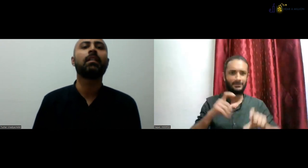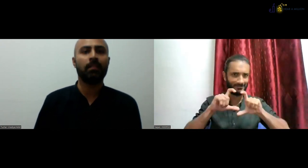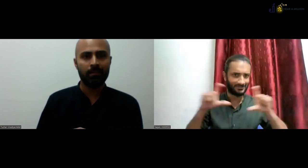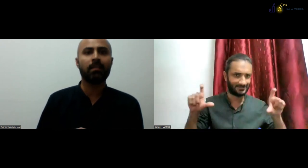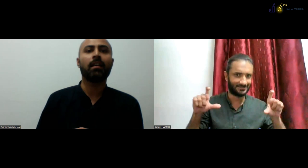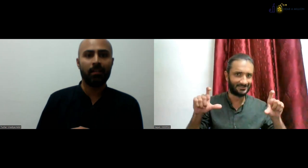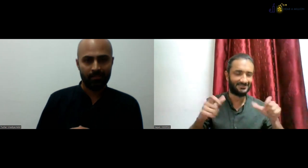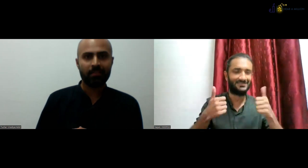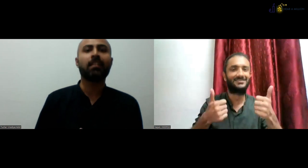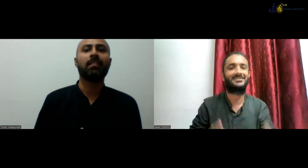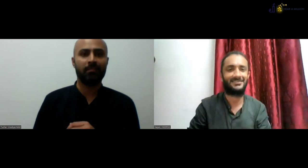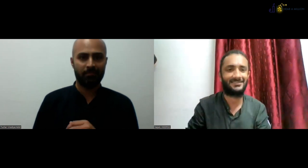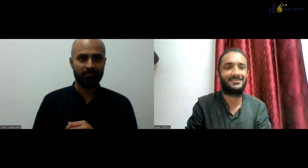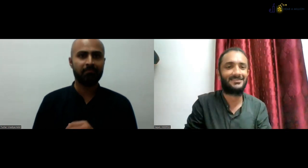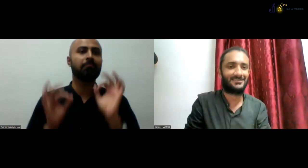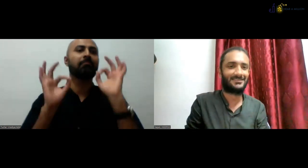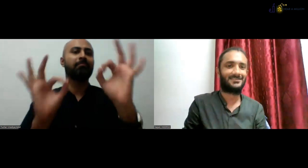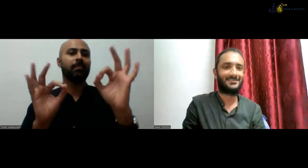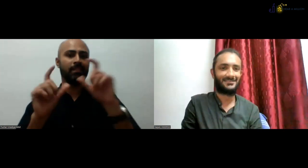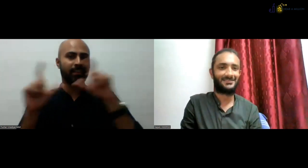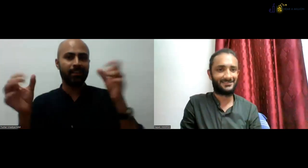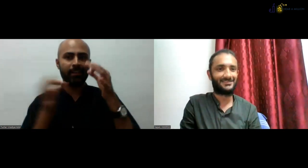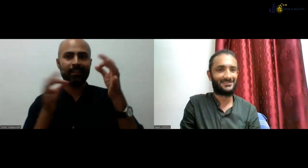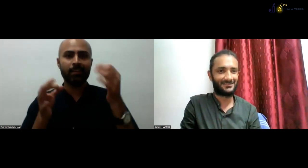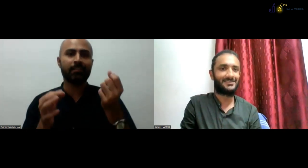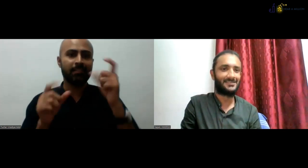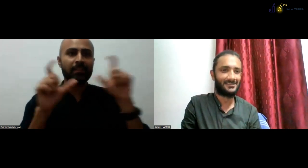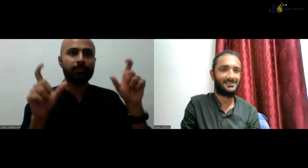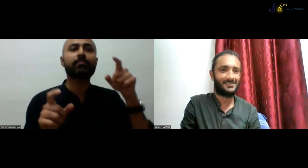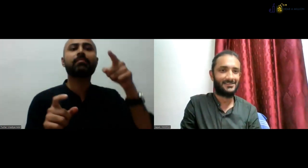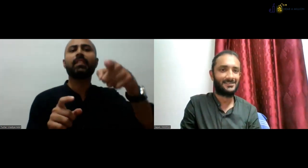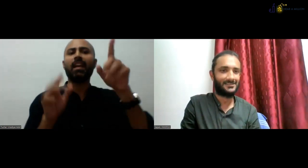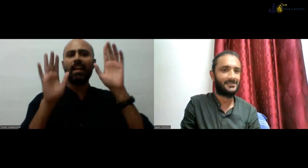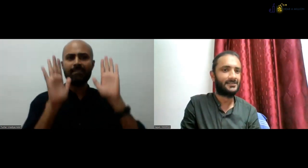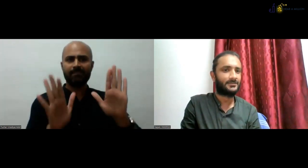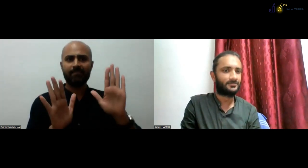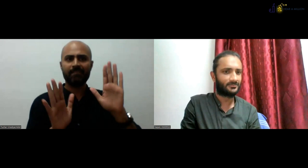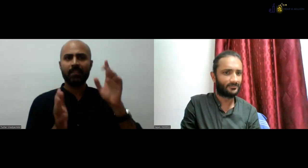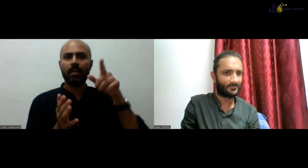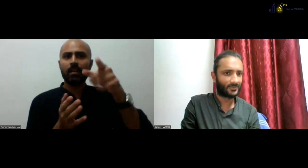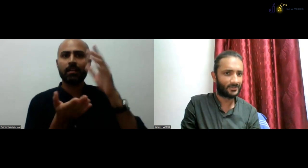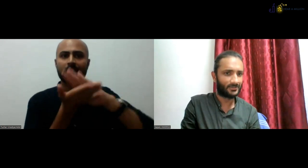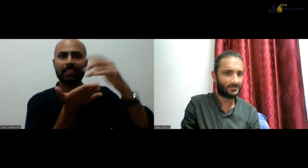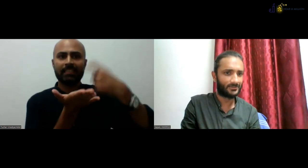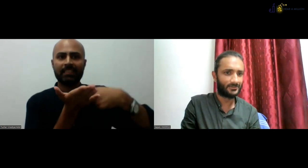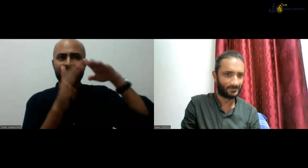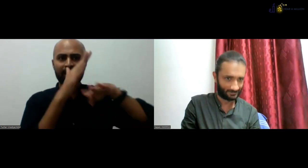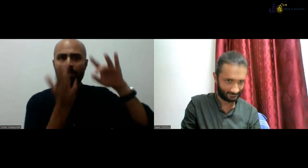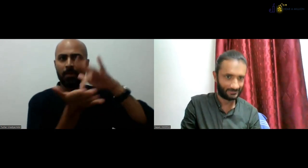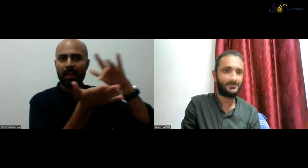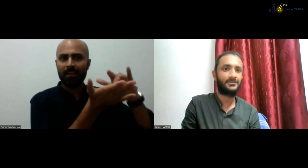ISL, sign language should be taught by deaf teachers. So, that is perfect. The DTI-SL course.